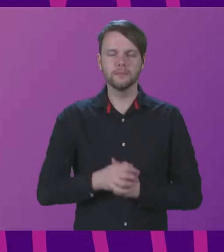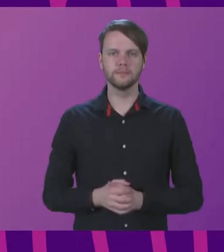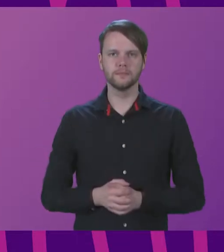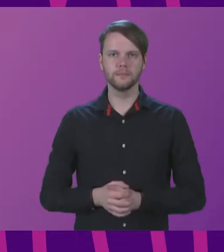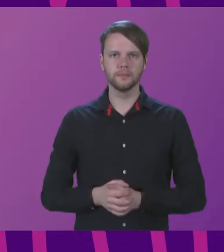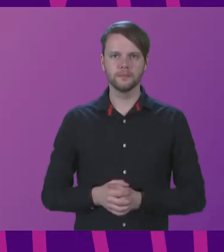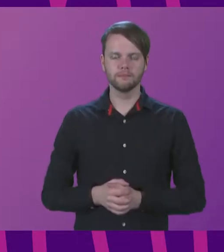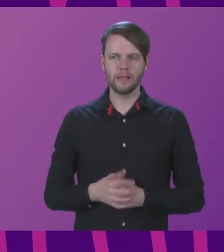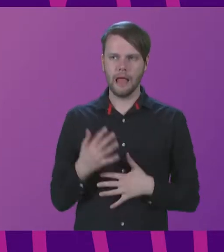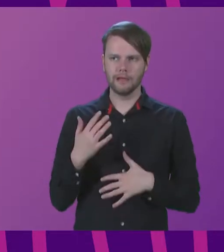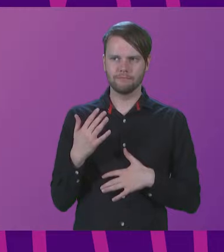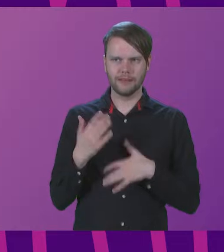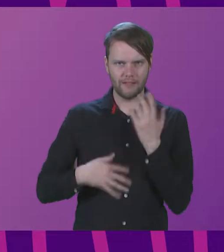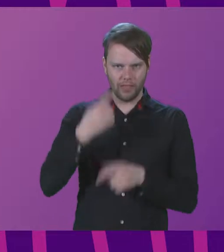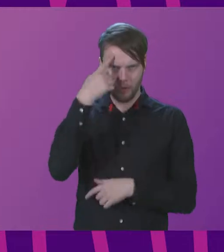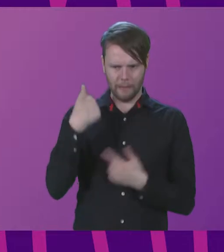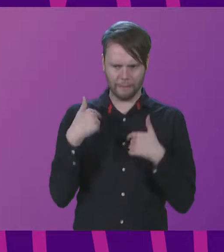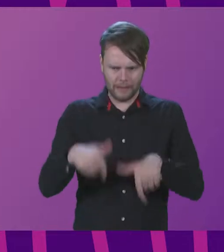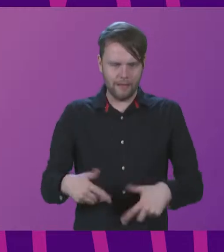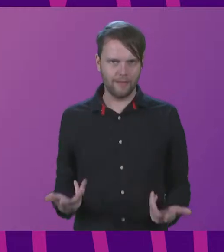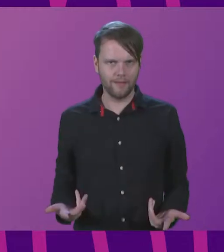I never thought I'd be here.